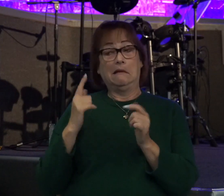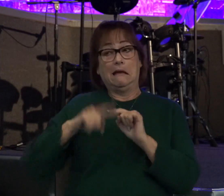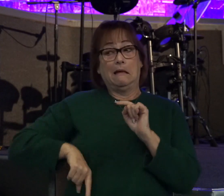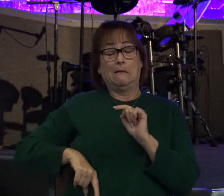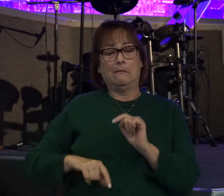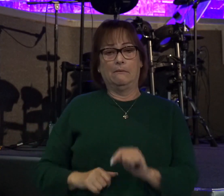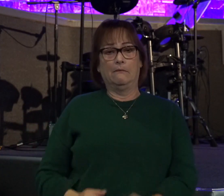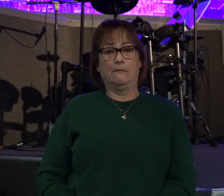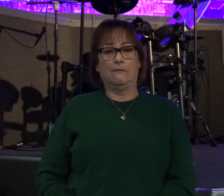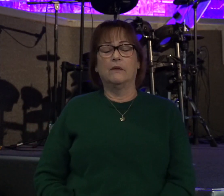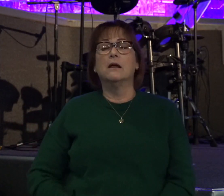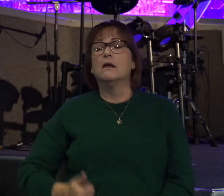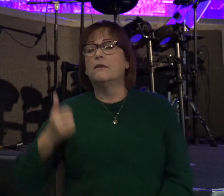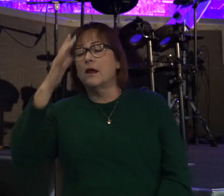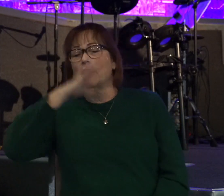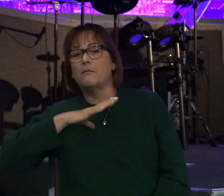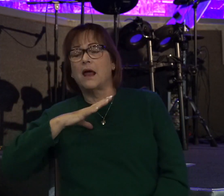The other man took God into his home.